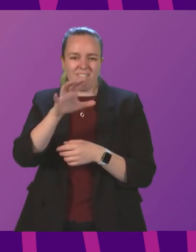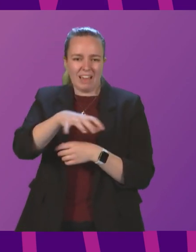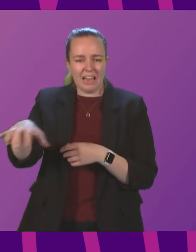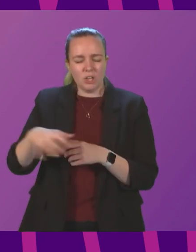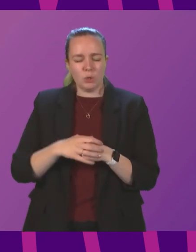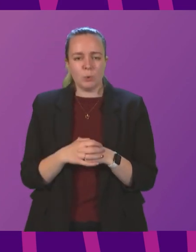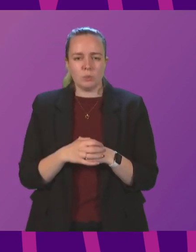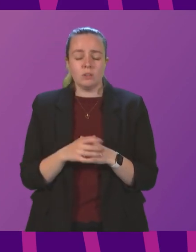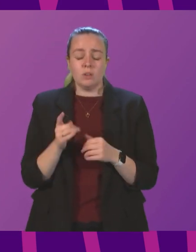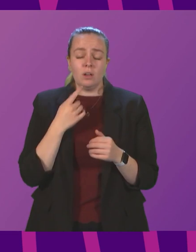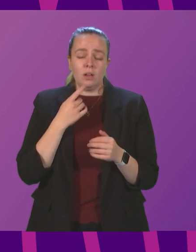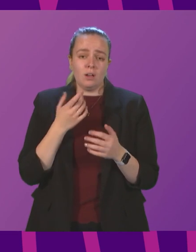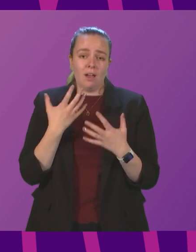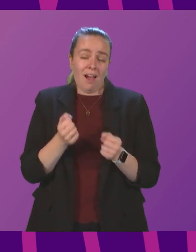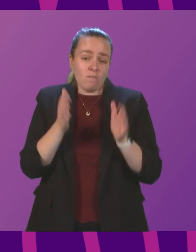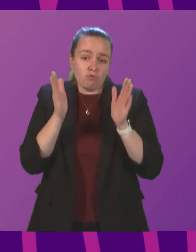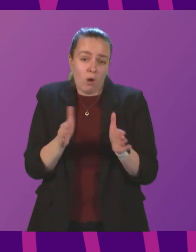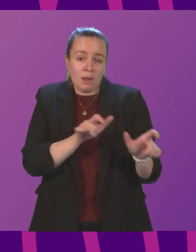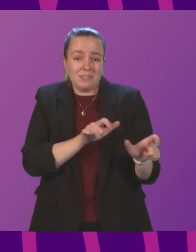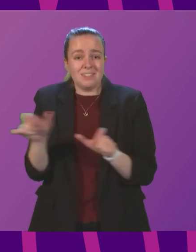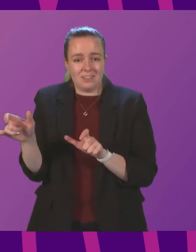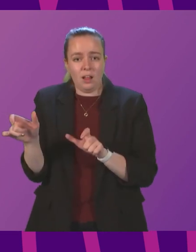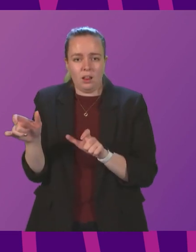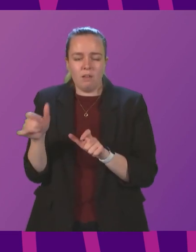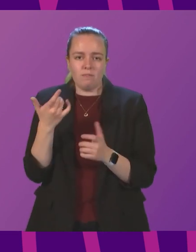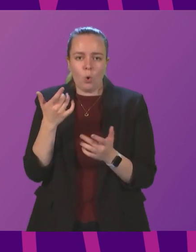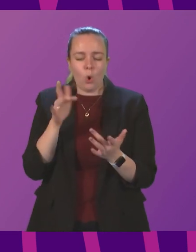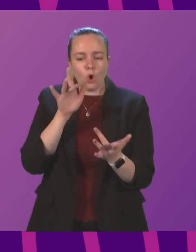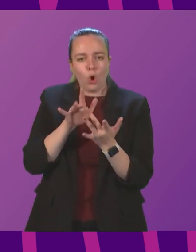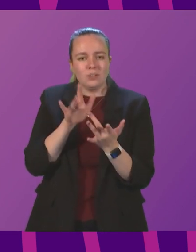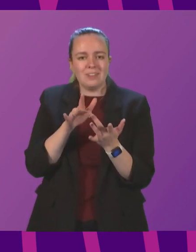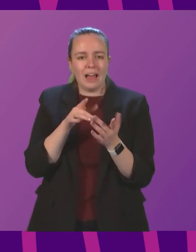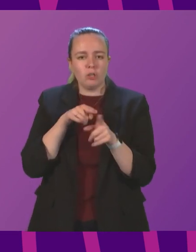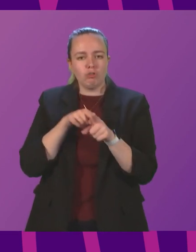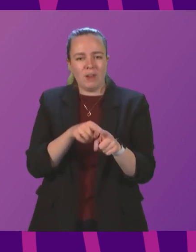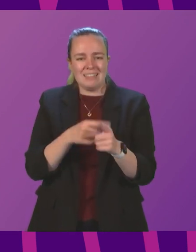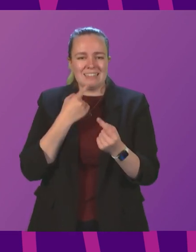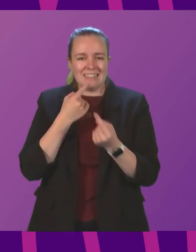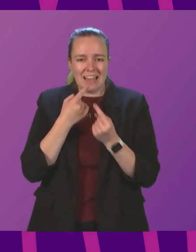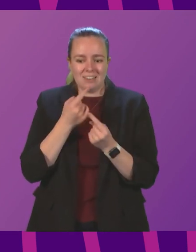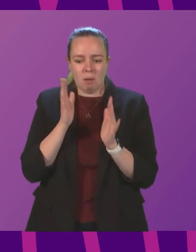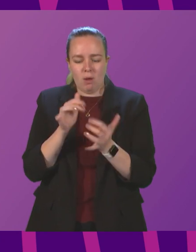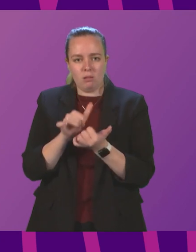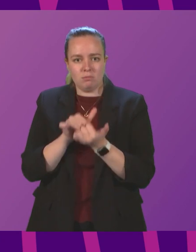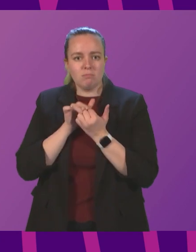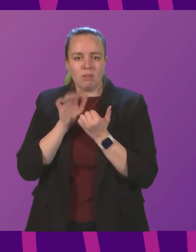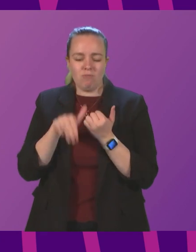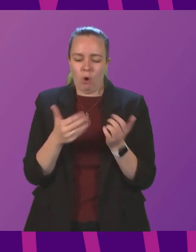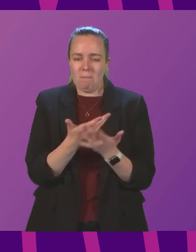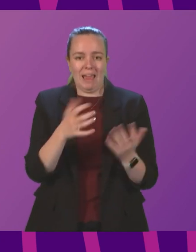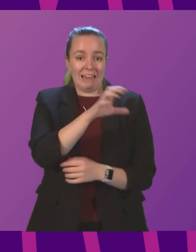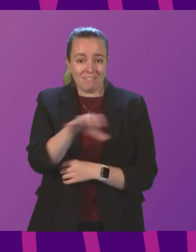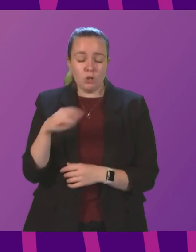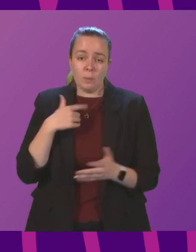there is a requirement still for contact tracing data to be retained by many of these venues